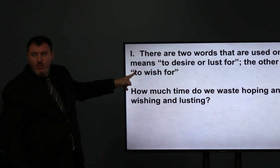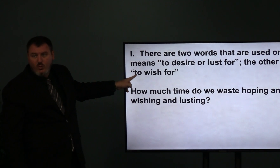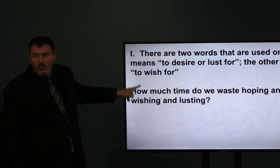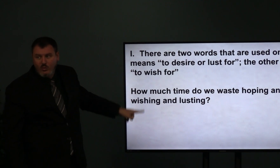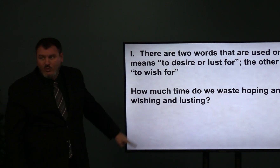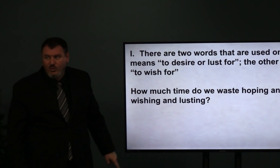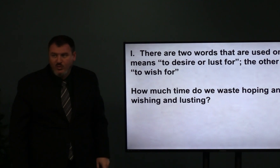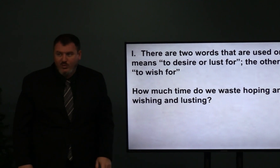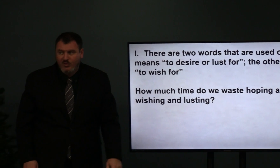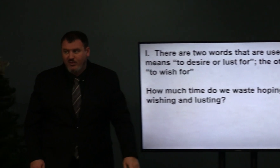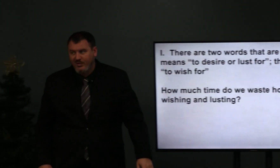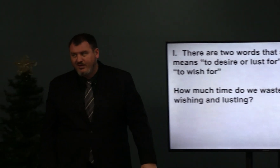is to wish for.